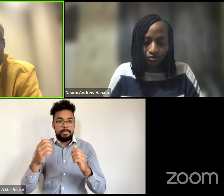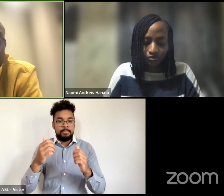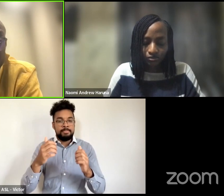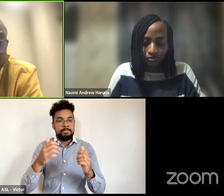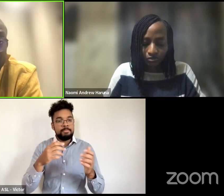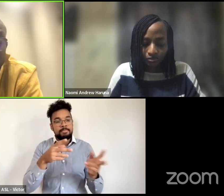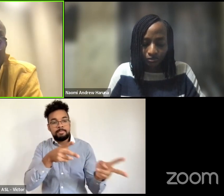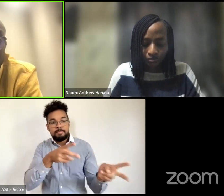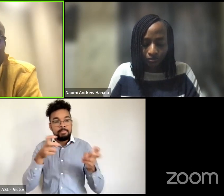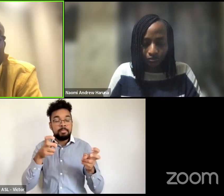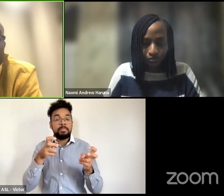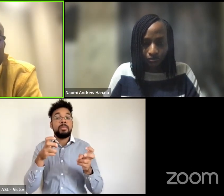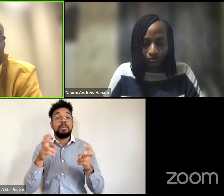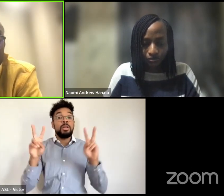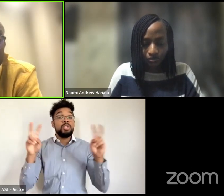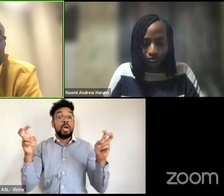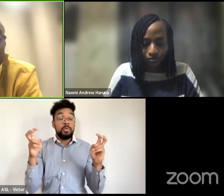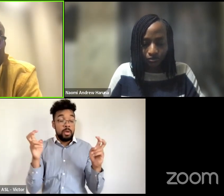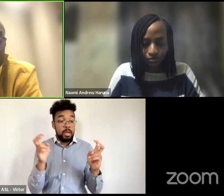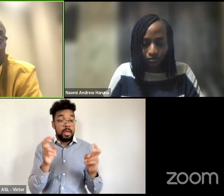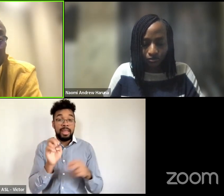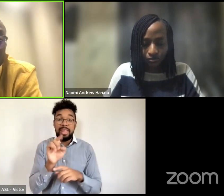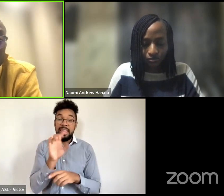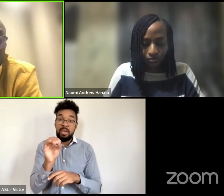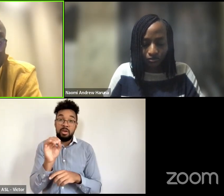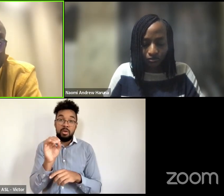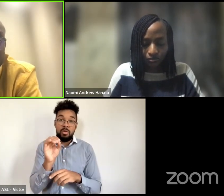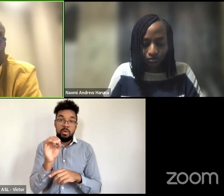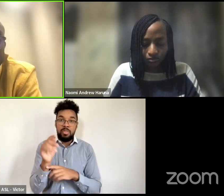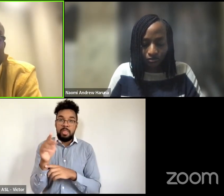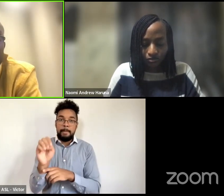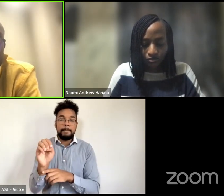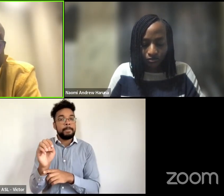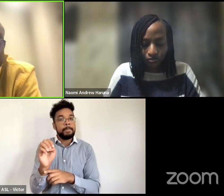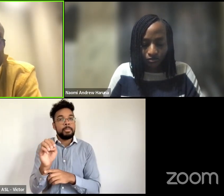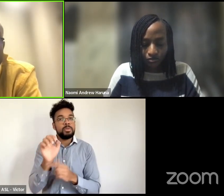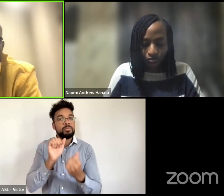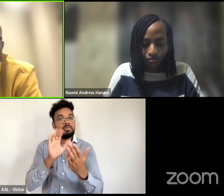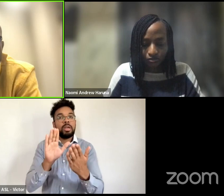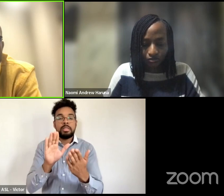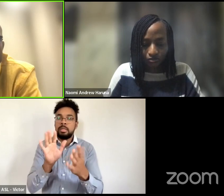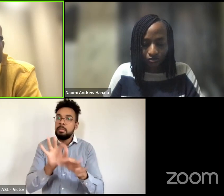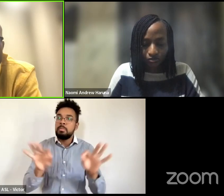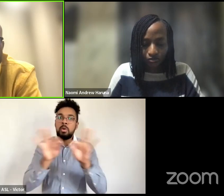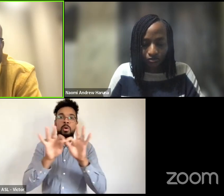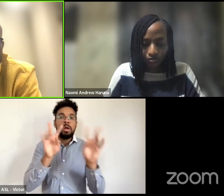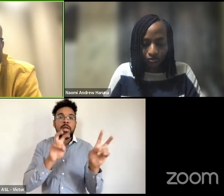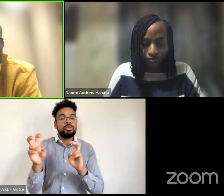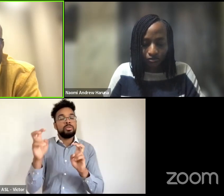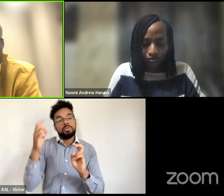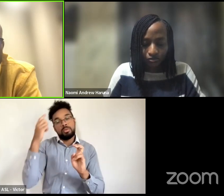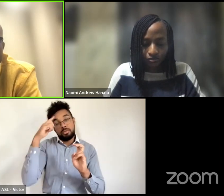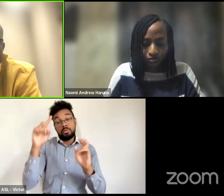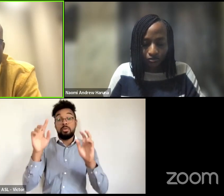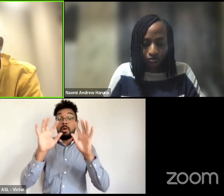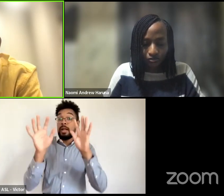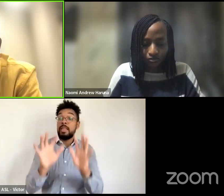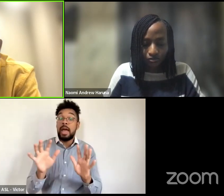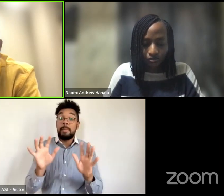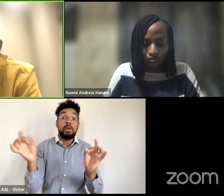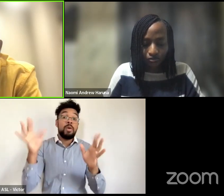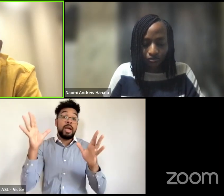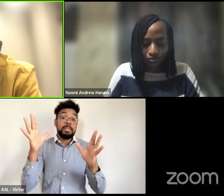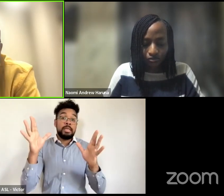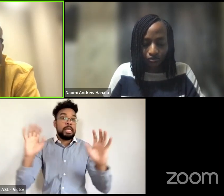address critical issues when it comes to climate crisis and emergencies um on the